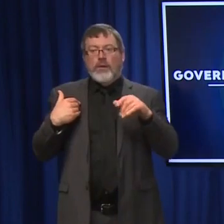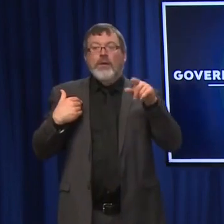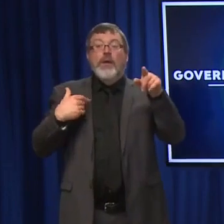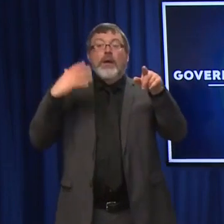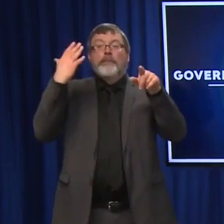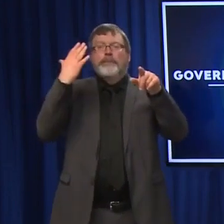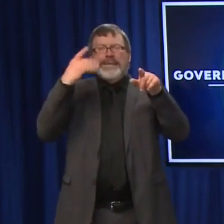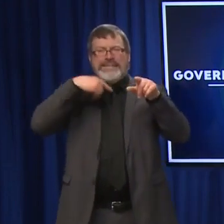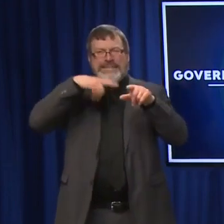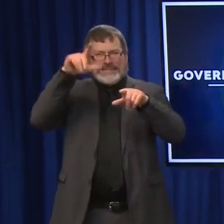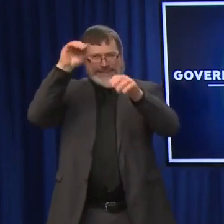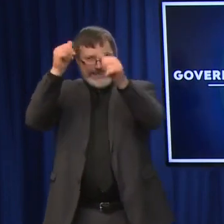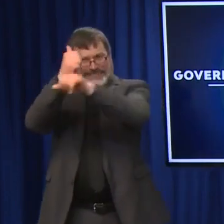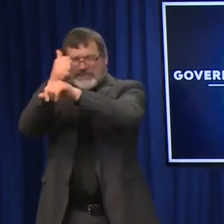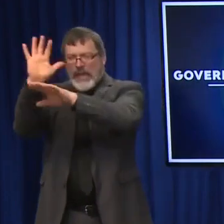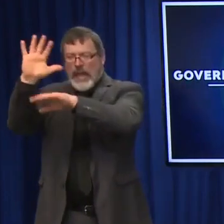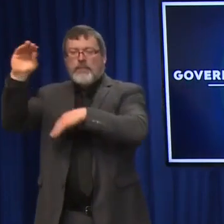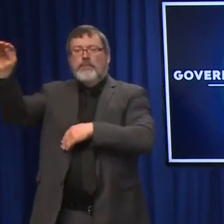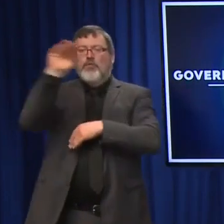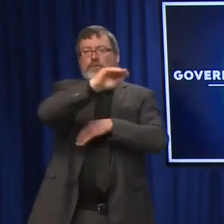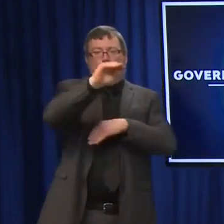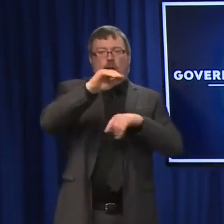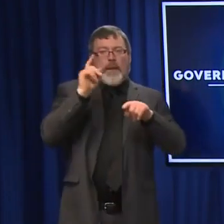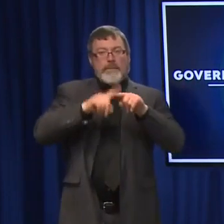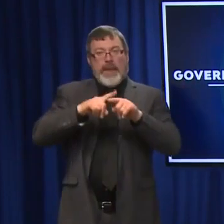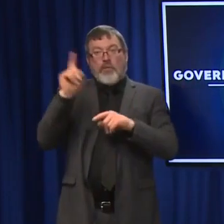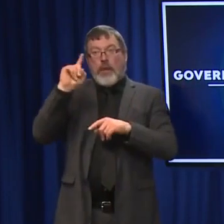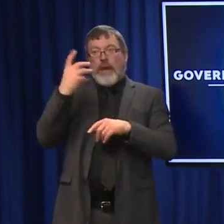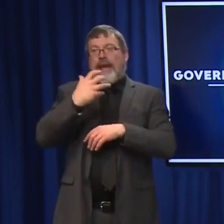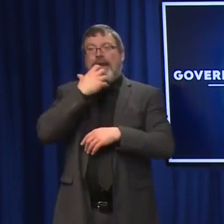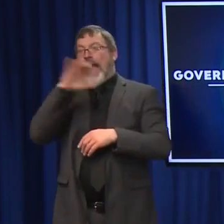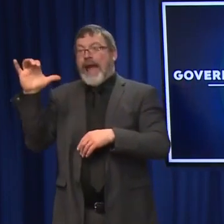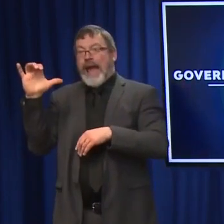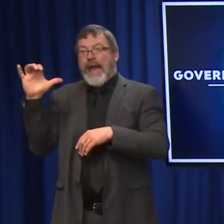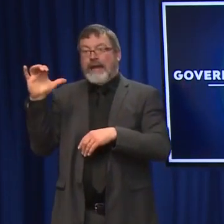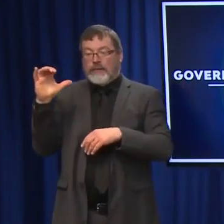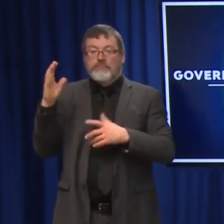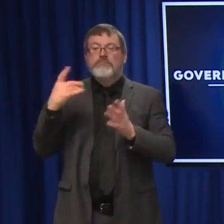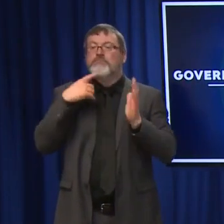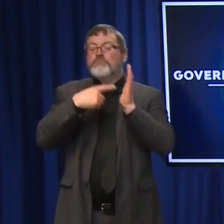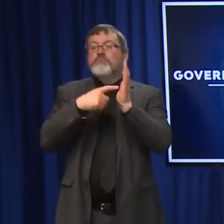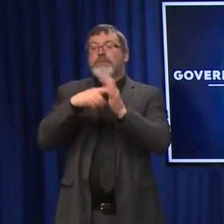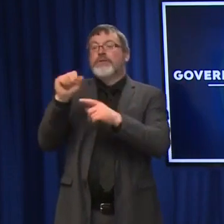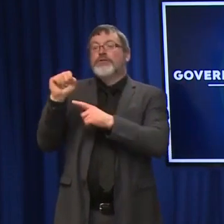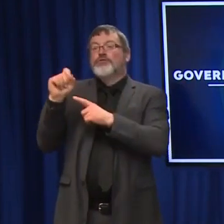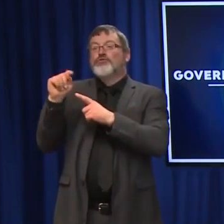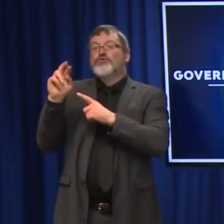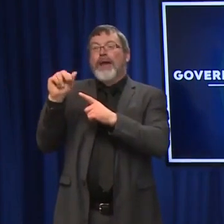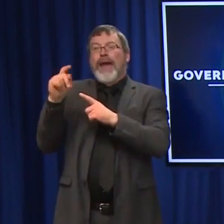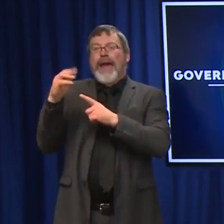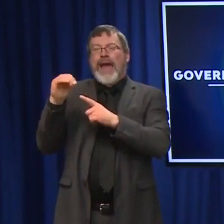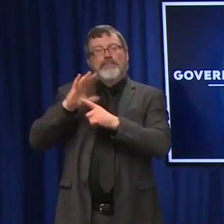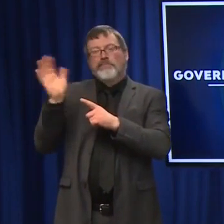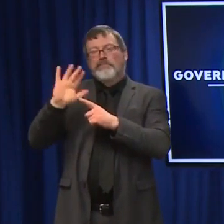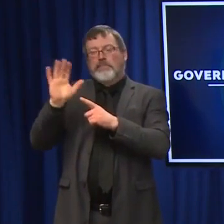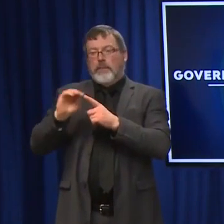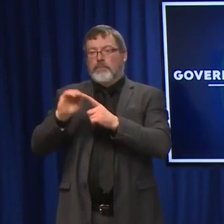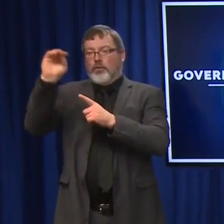capacity and availability. For example, the Stratum location is going to be moved to more of an Exeter-centric location,